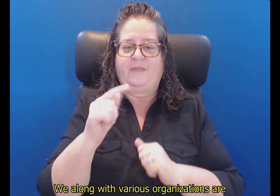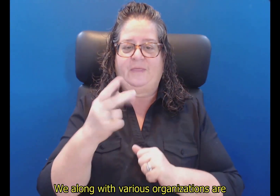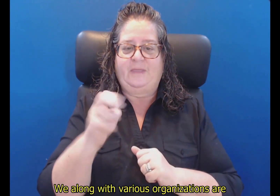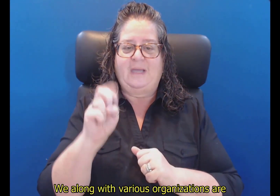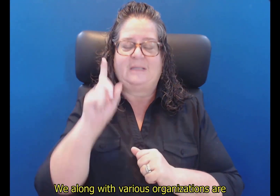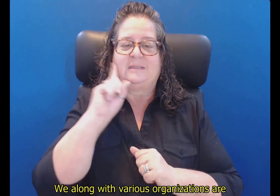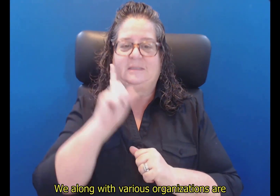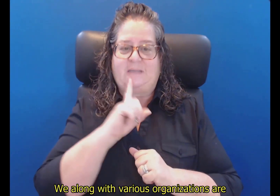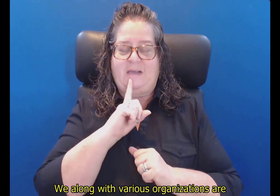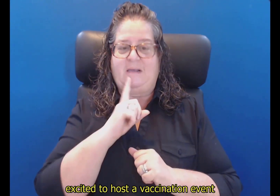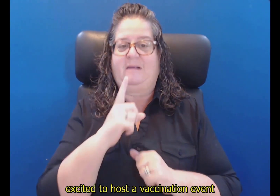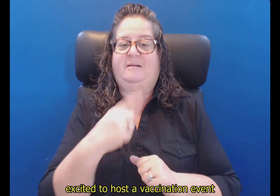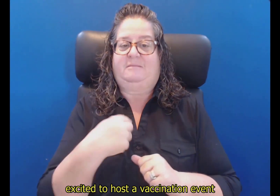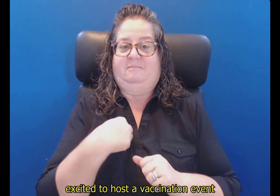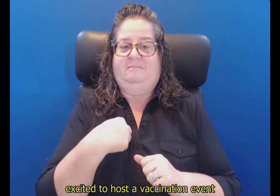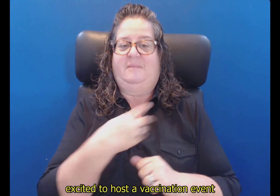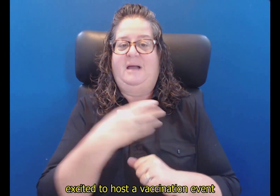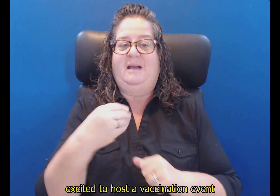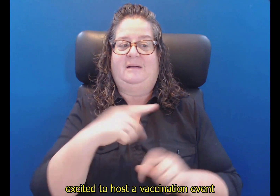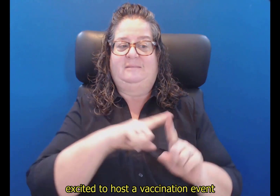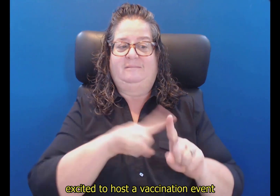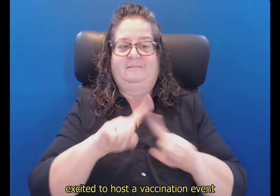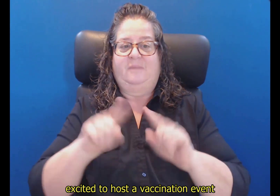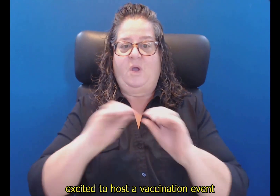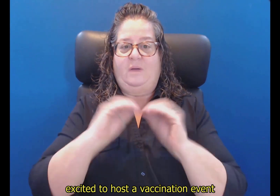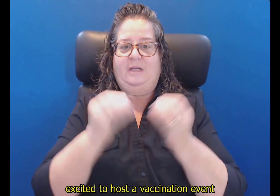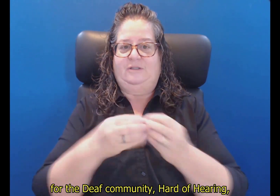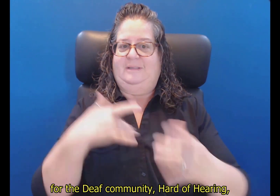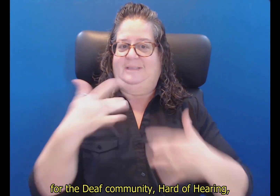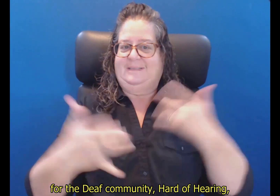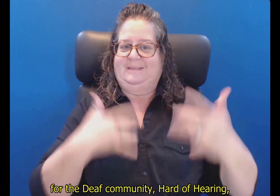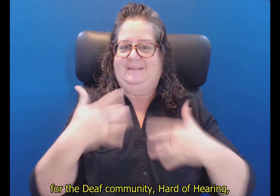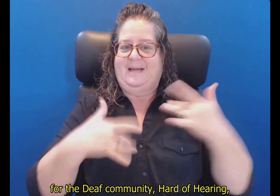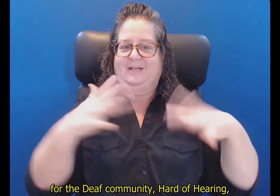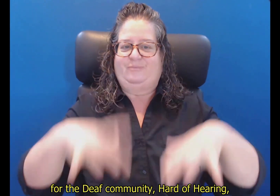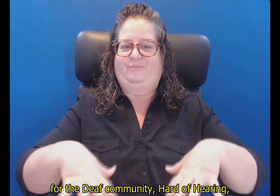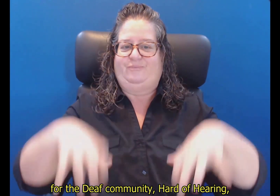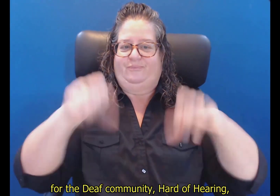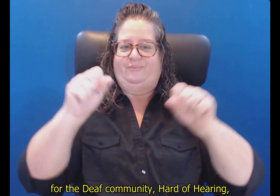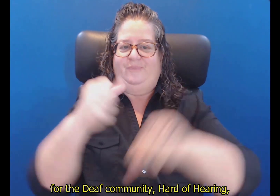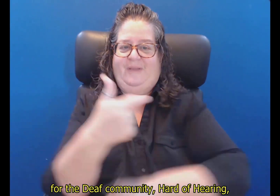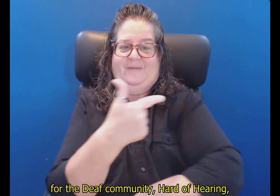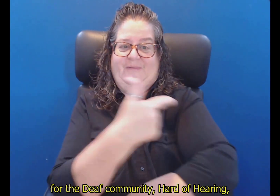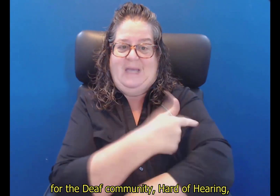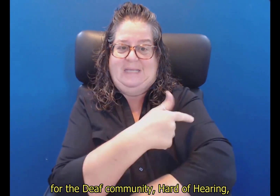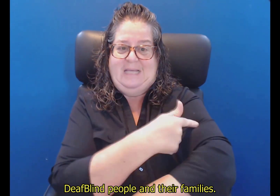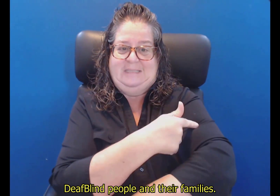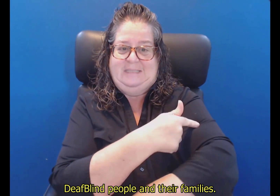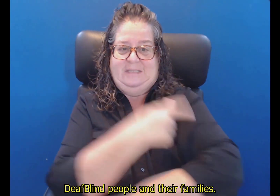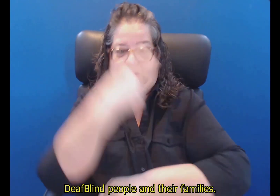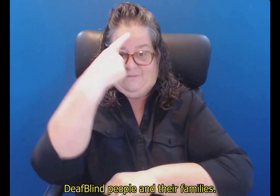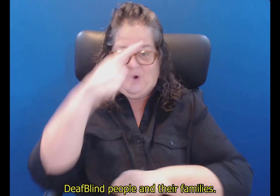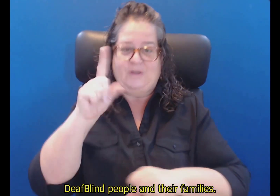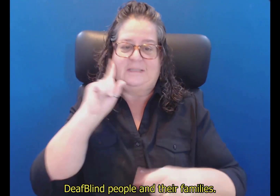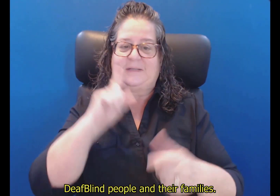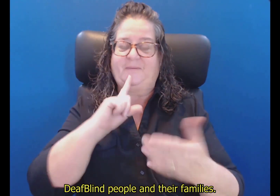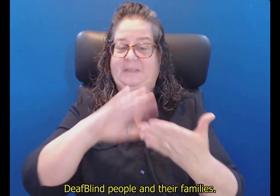organizations are excited to host a vaccination event for the deaf community, hard of hearing, deafblind people and their families.